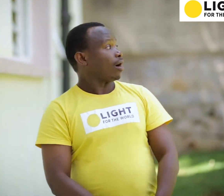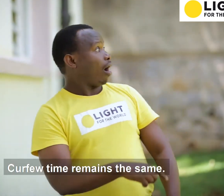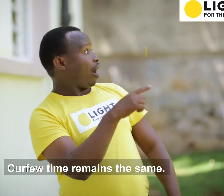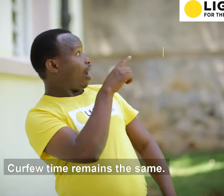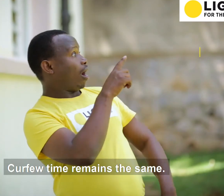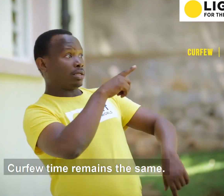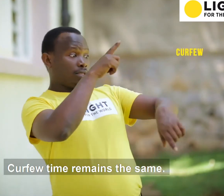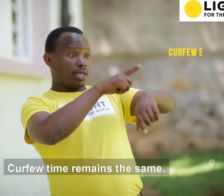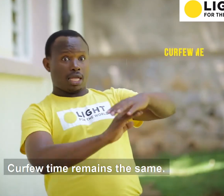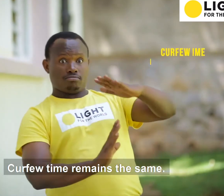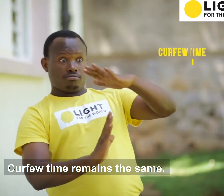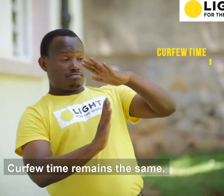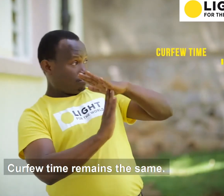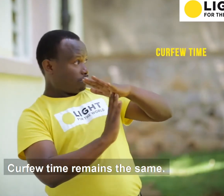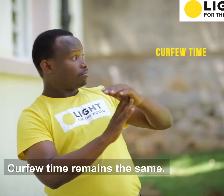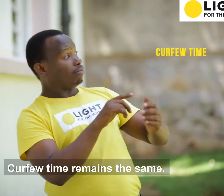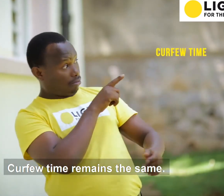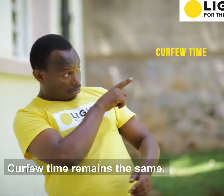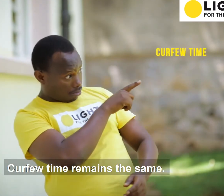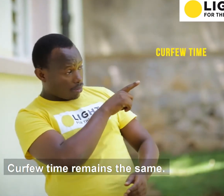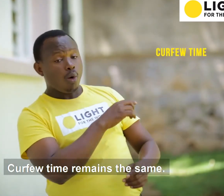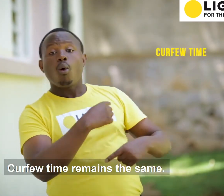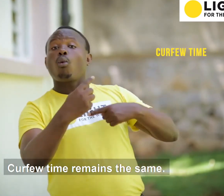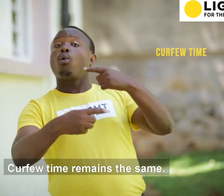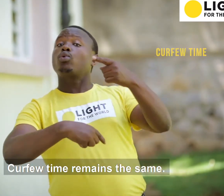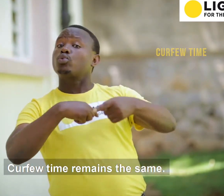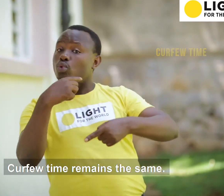14. Carfew time remains the same. 15.